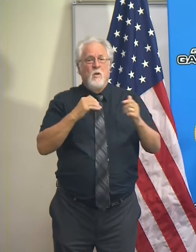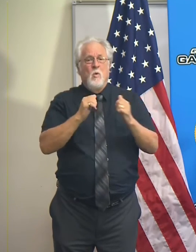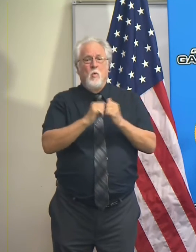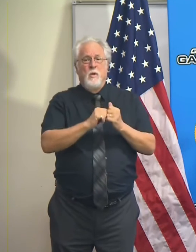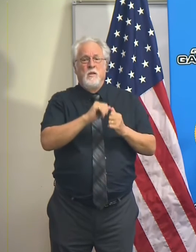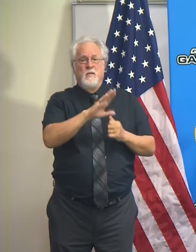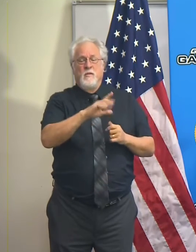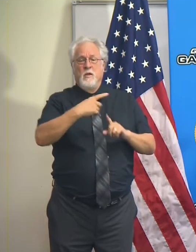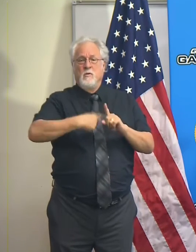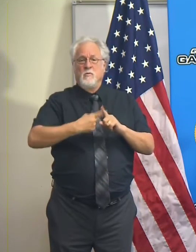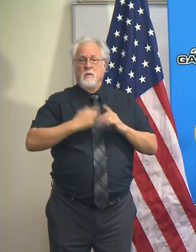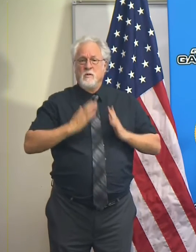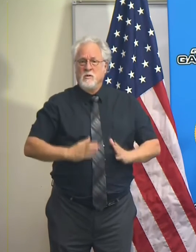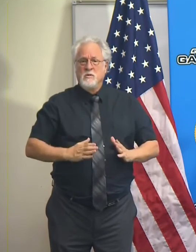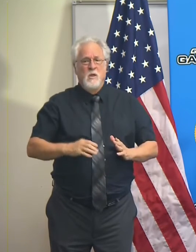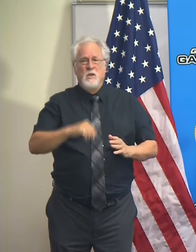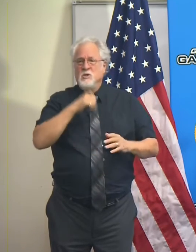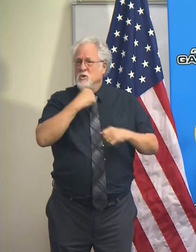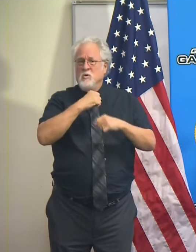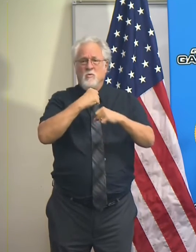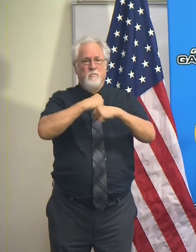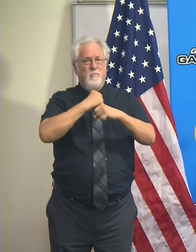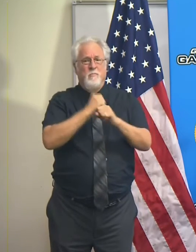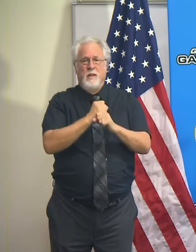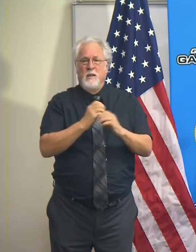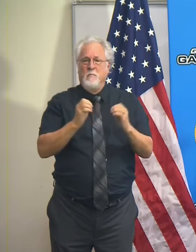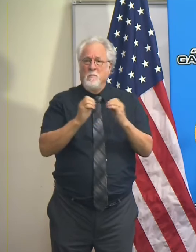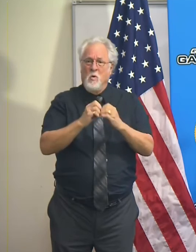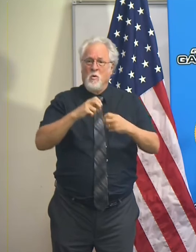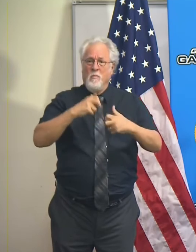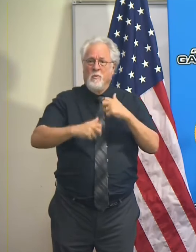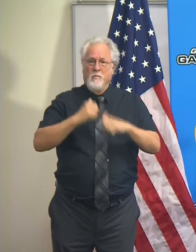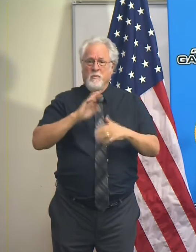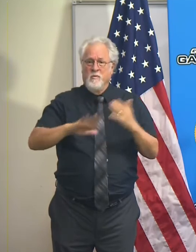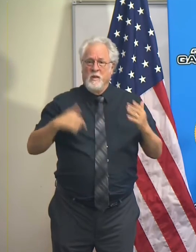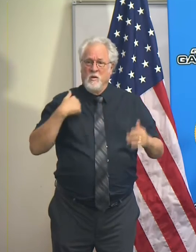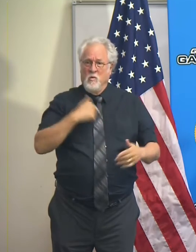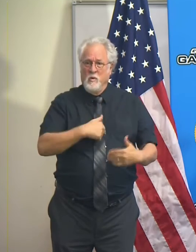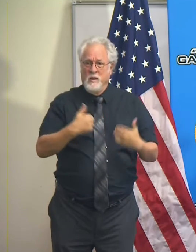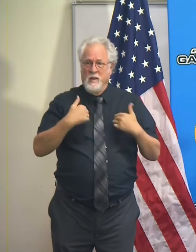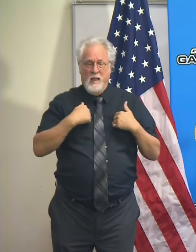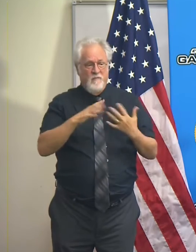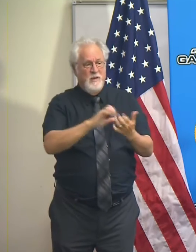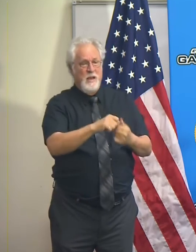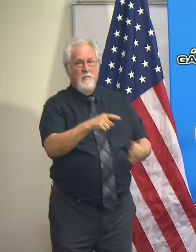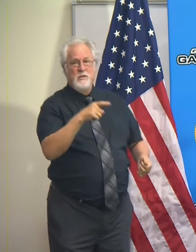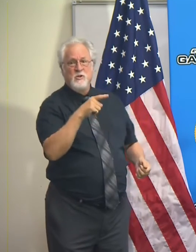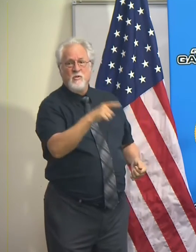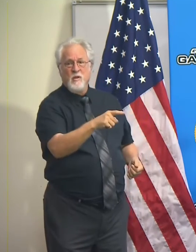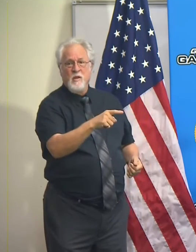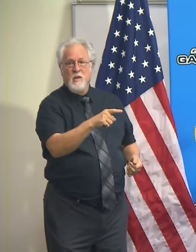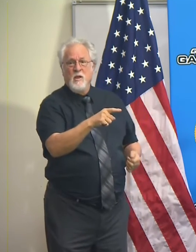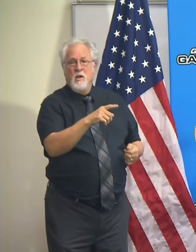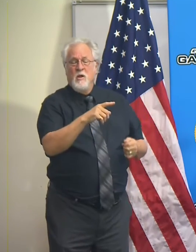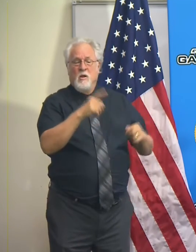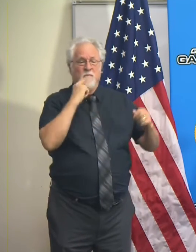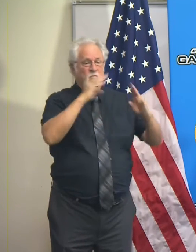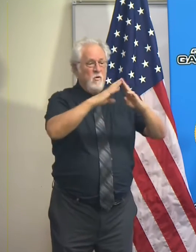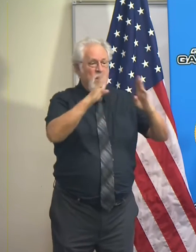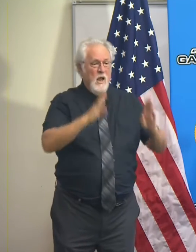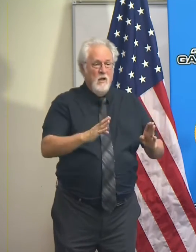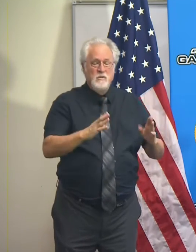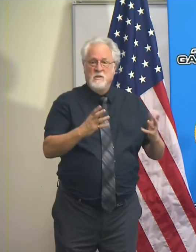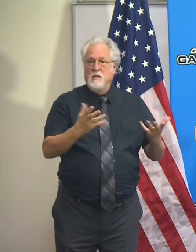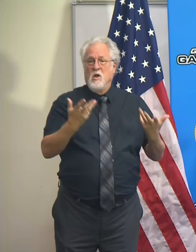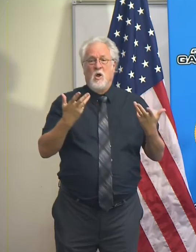their tenants and not create a bigger problem than we already have. Because the damage there to the housing stock